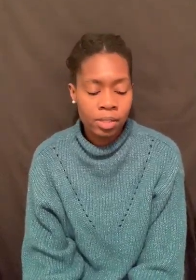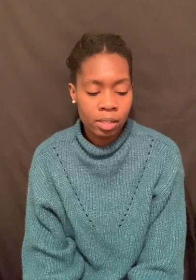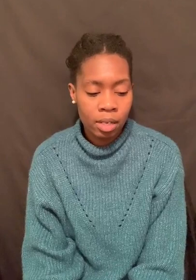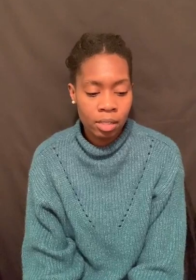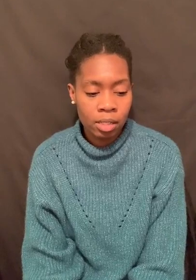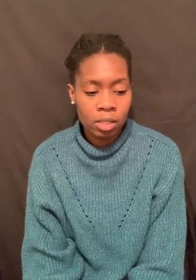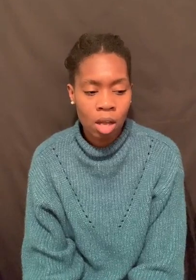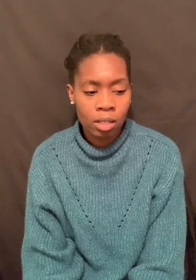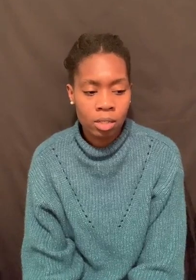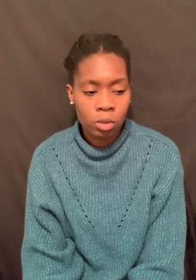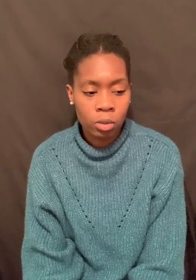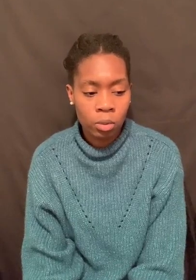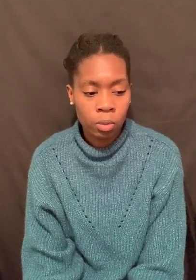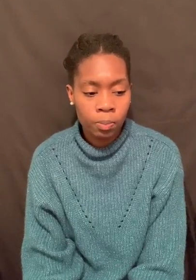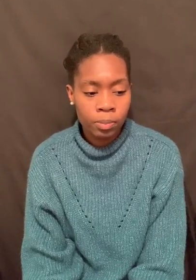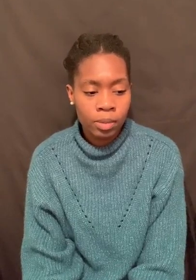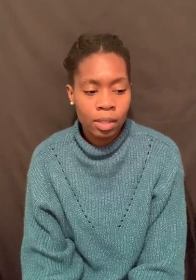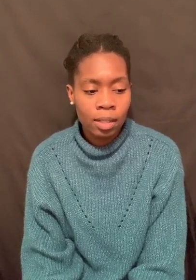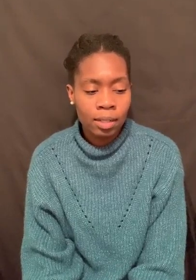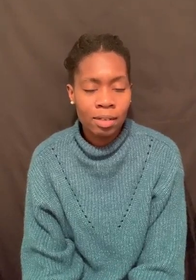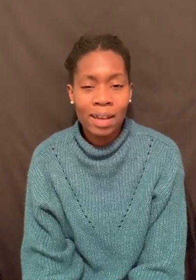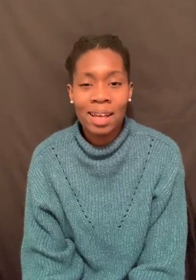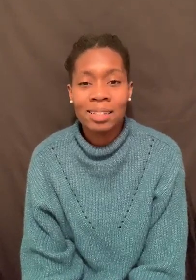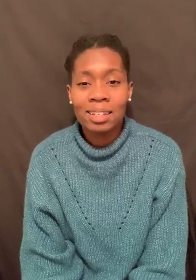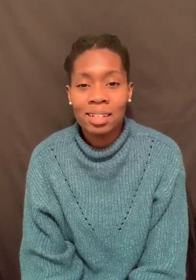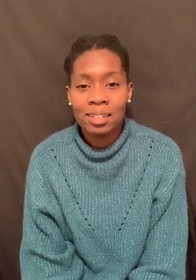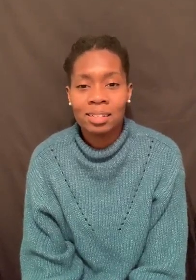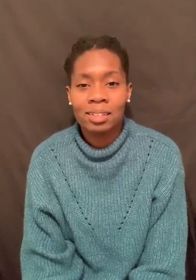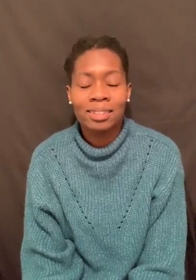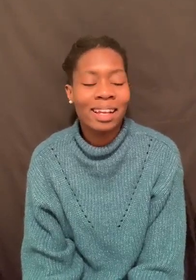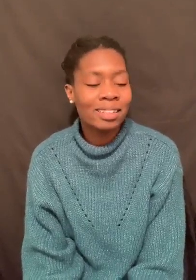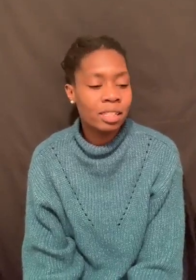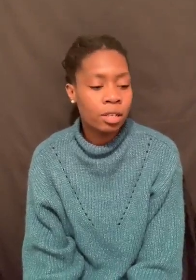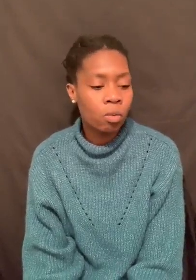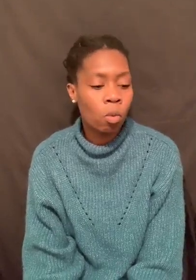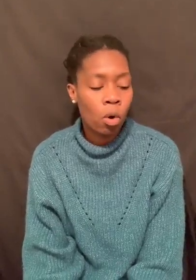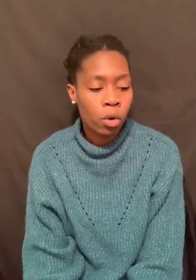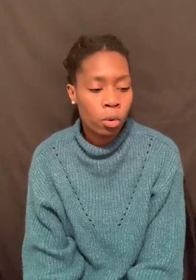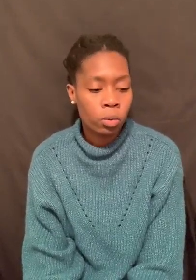He's calling us to live as he is. Dainty, royalty,